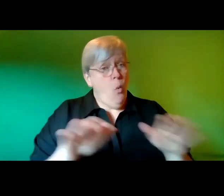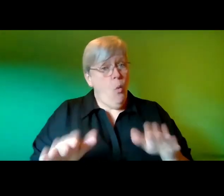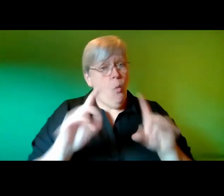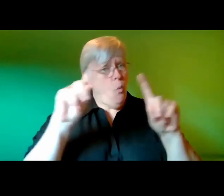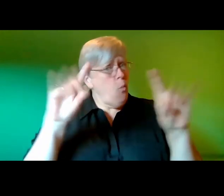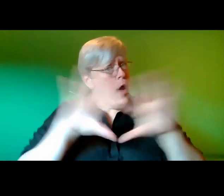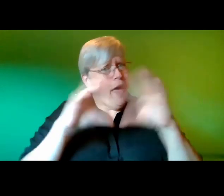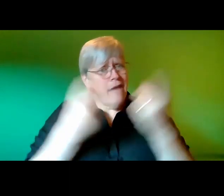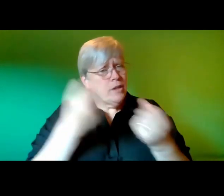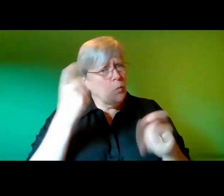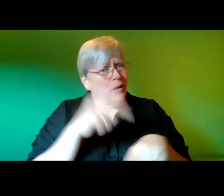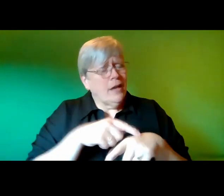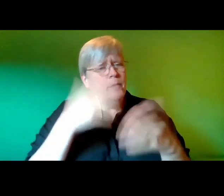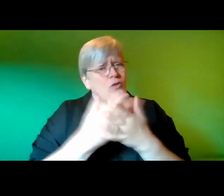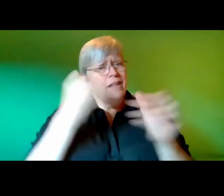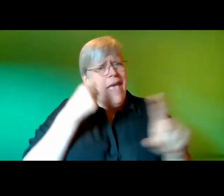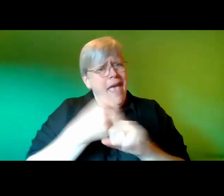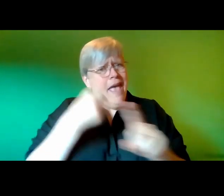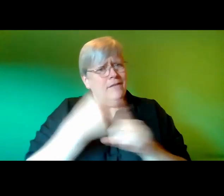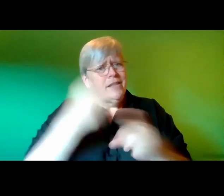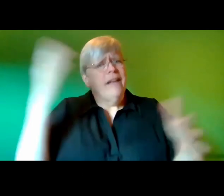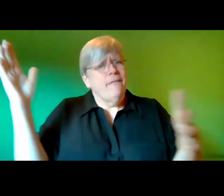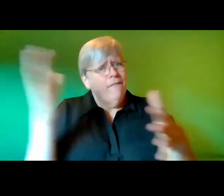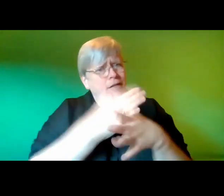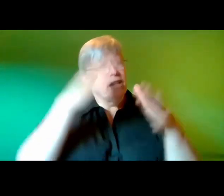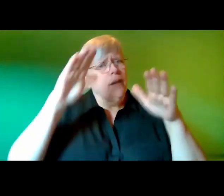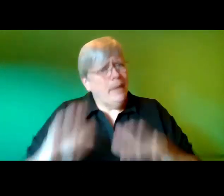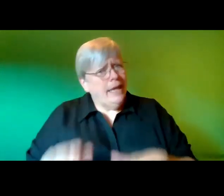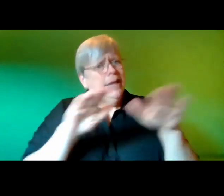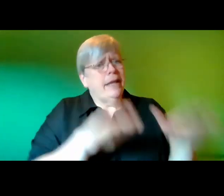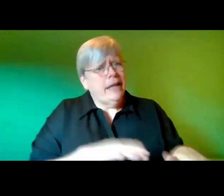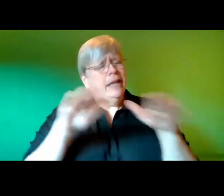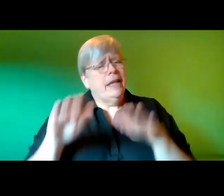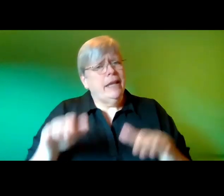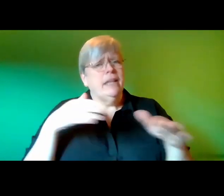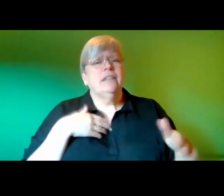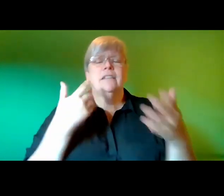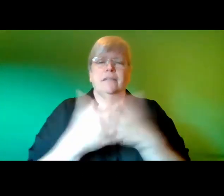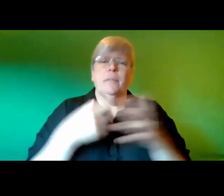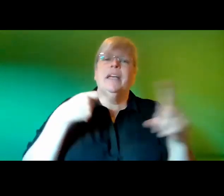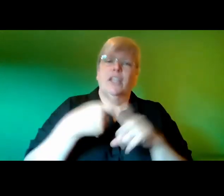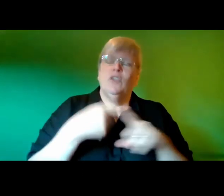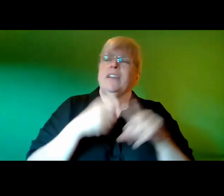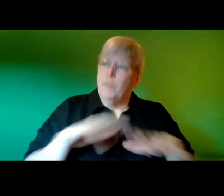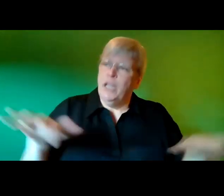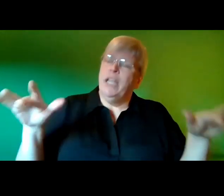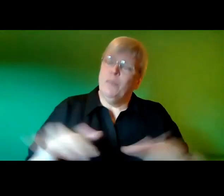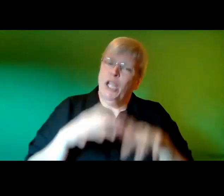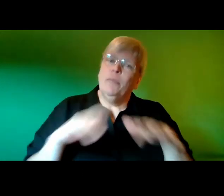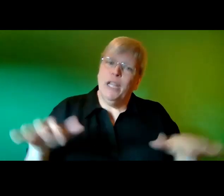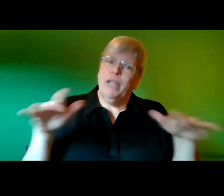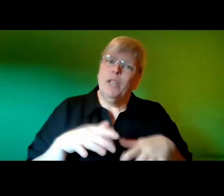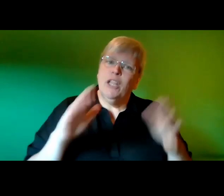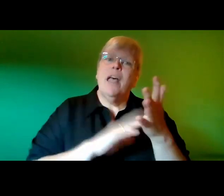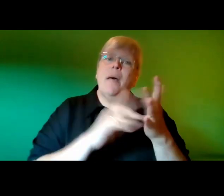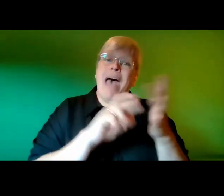once really emphasize that first beat karina's playing fill the room with the melodramatic tones of the minor arpeggiated